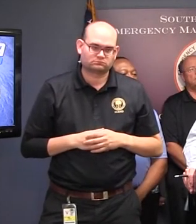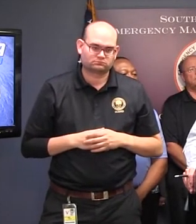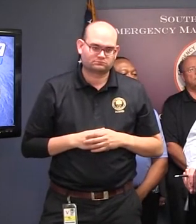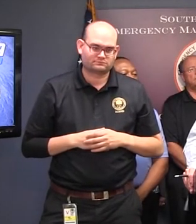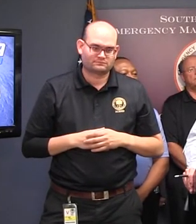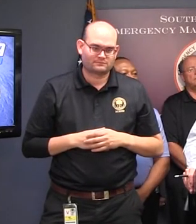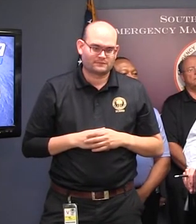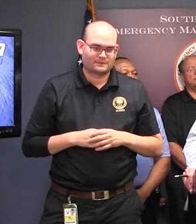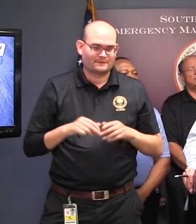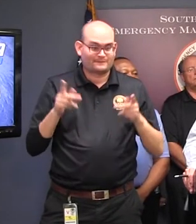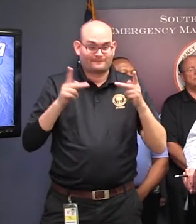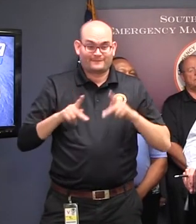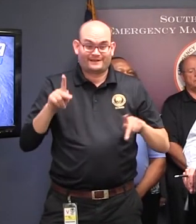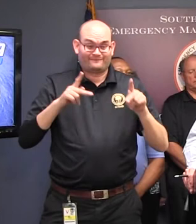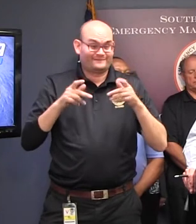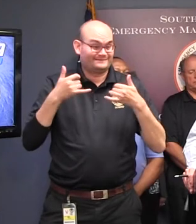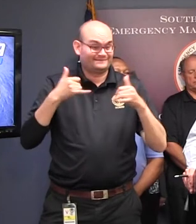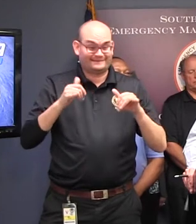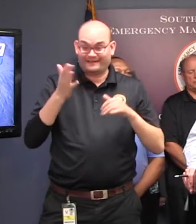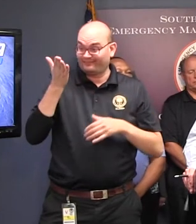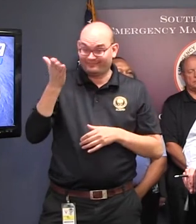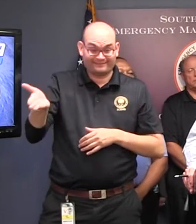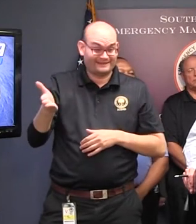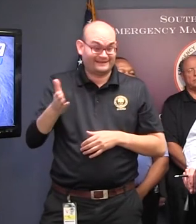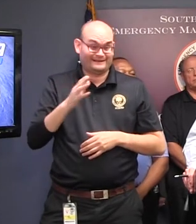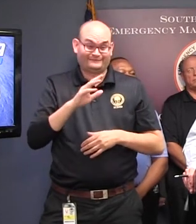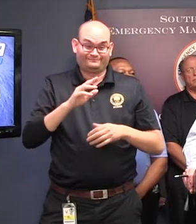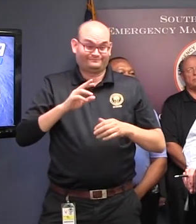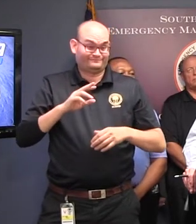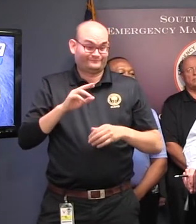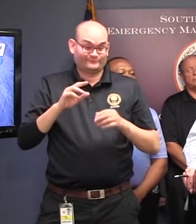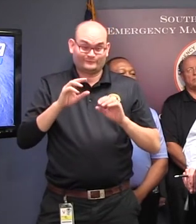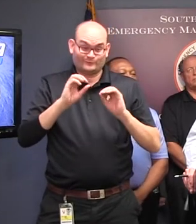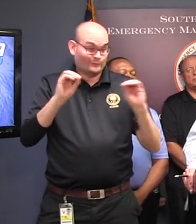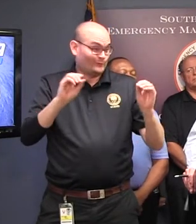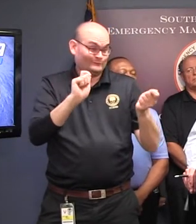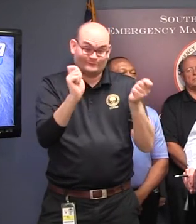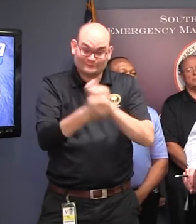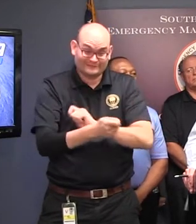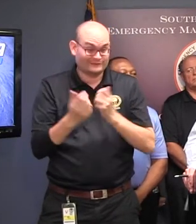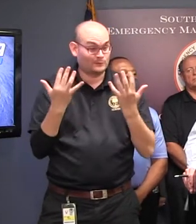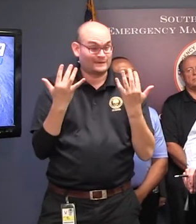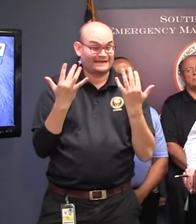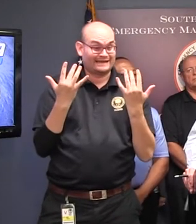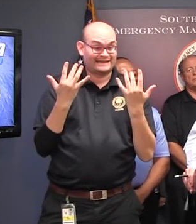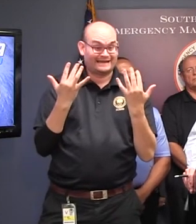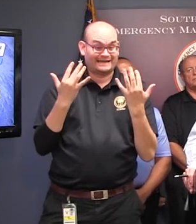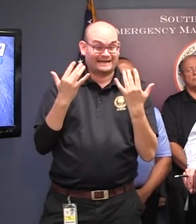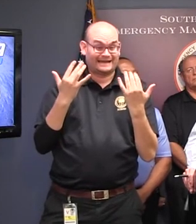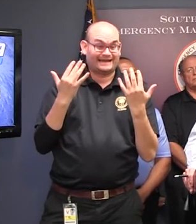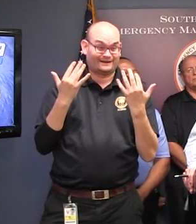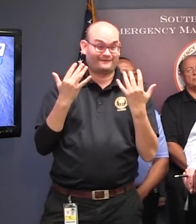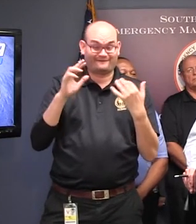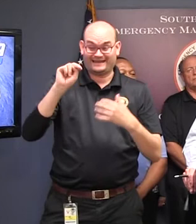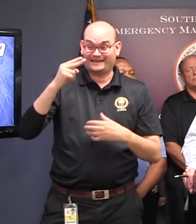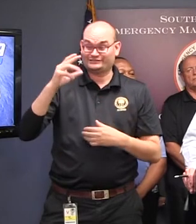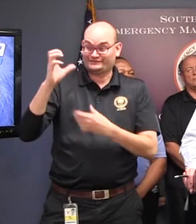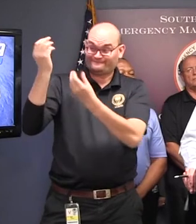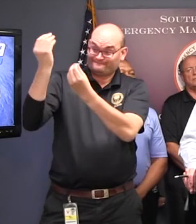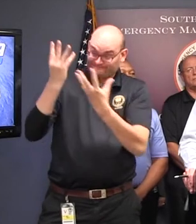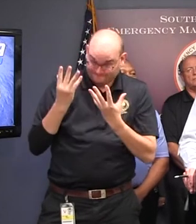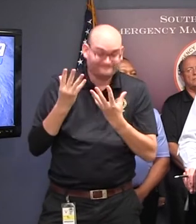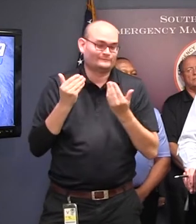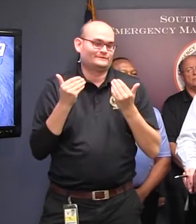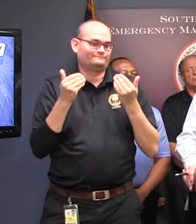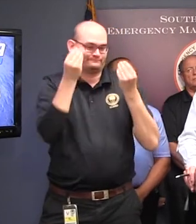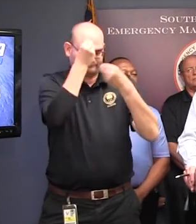post. And those plans have not changed at all to be prepared for that eventuality. There are a couple of things that have